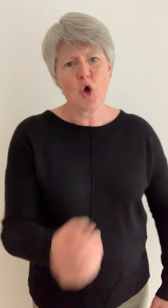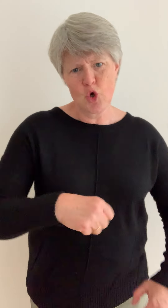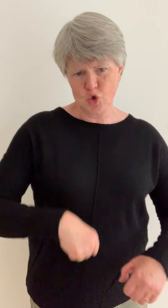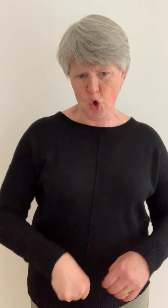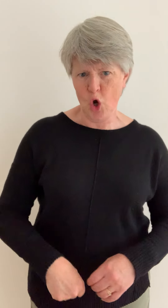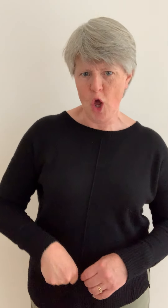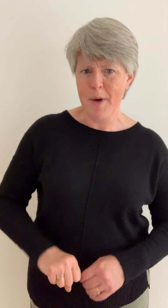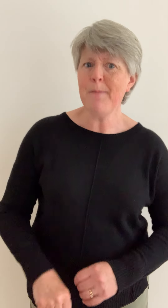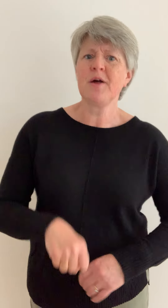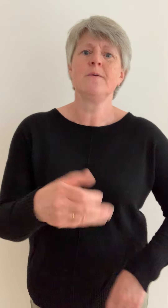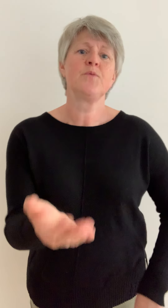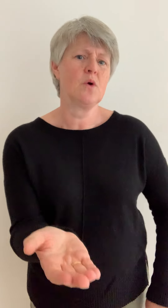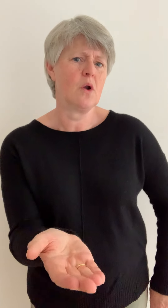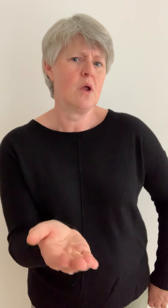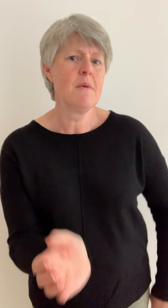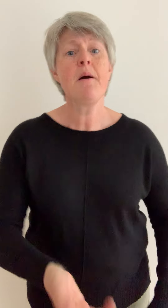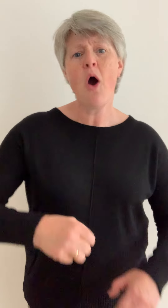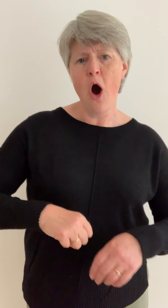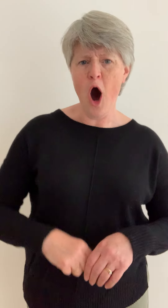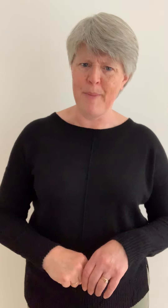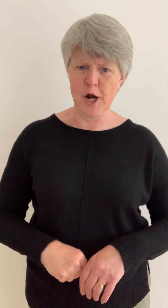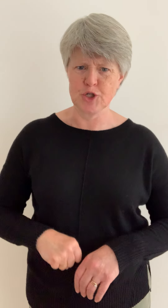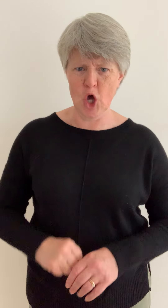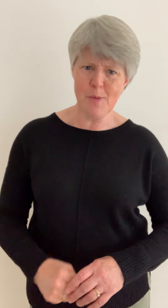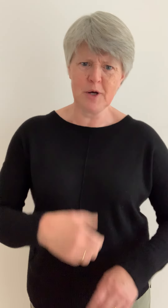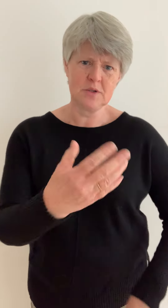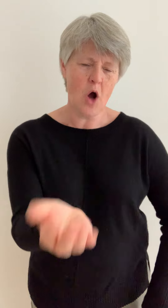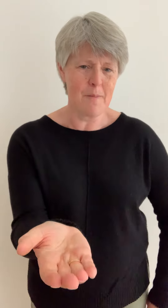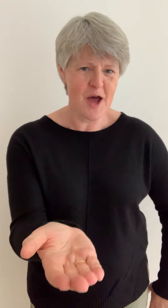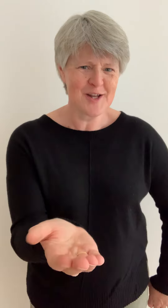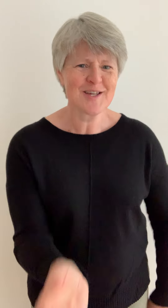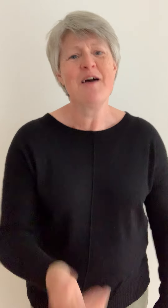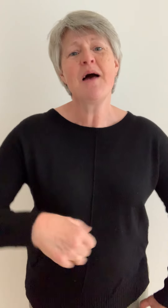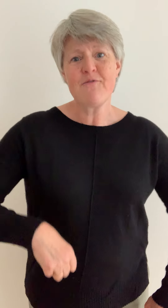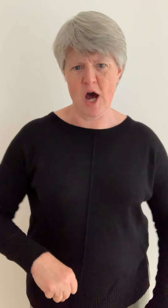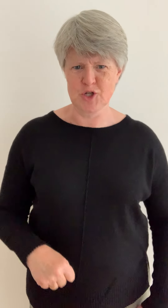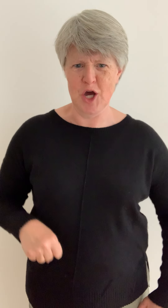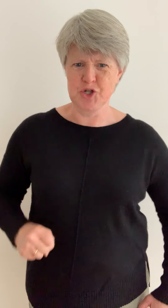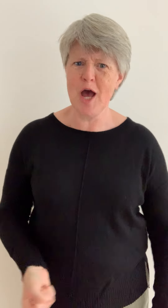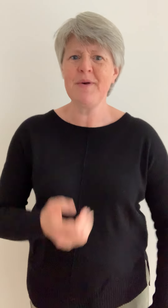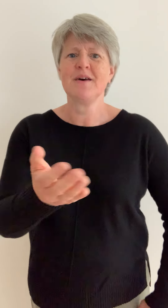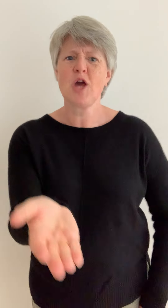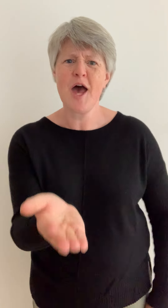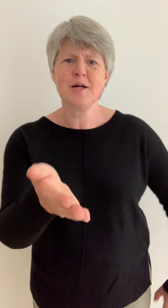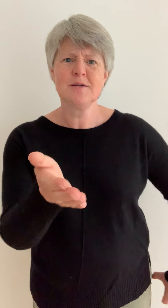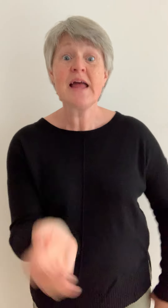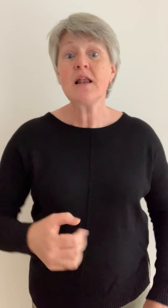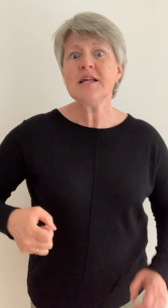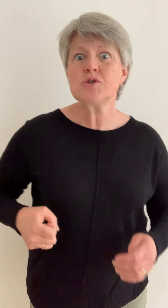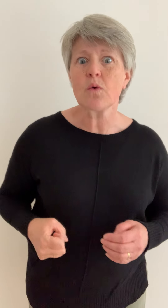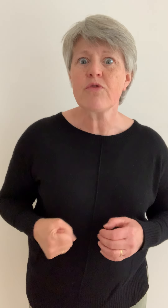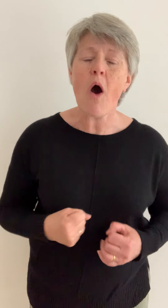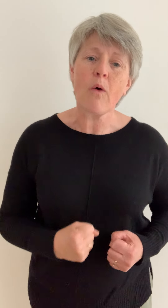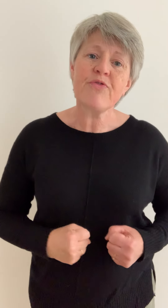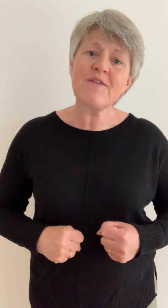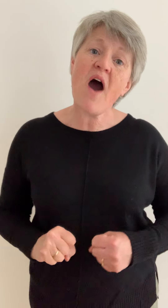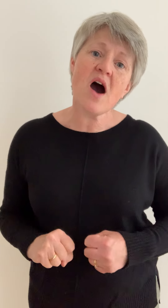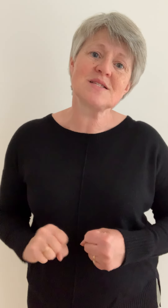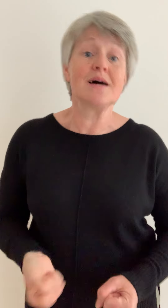Toodle-a-bip. Hop and a-skip. Fancy a chip? Let's do the whole thing faster.